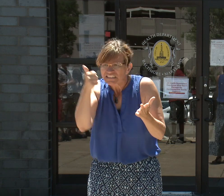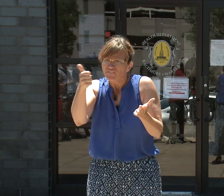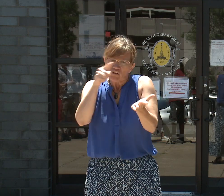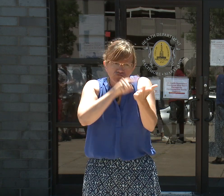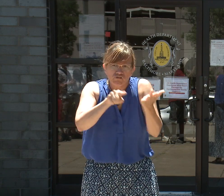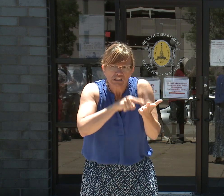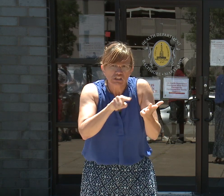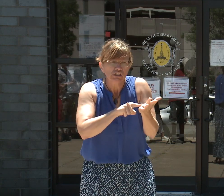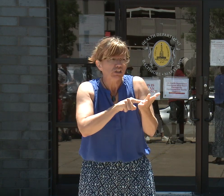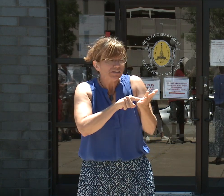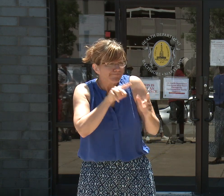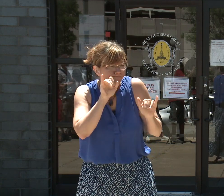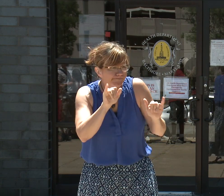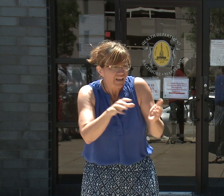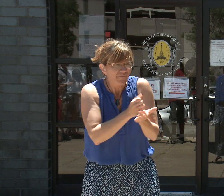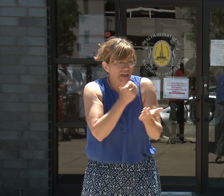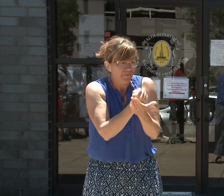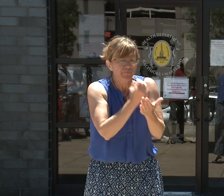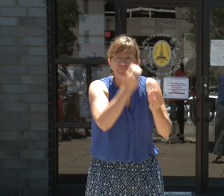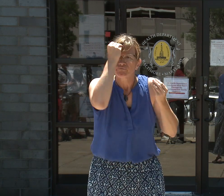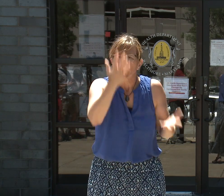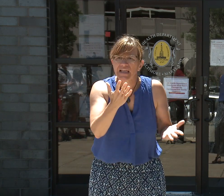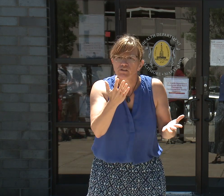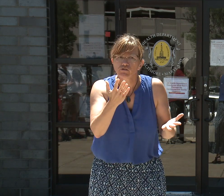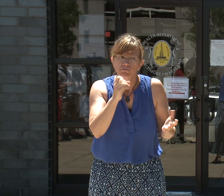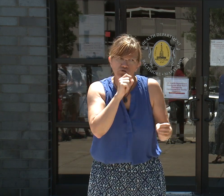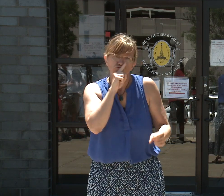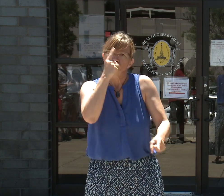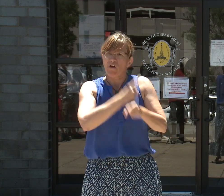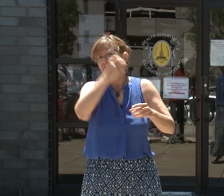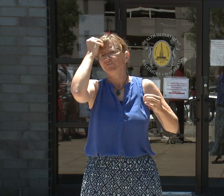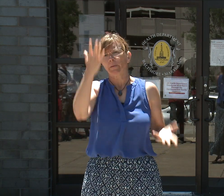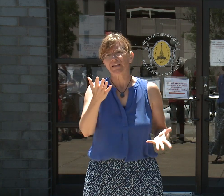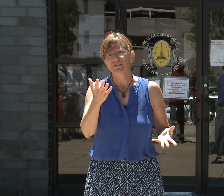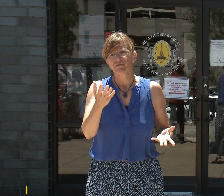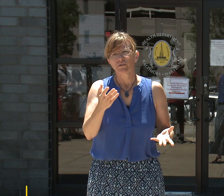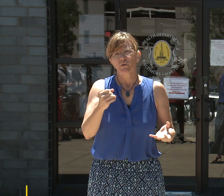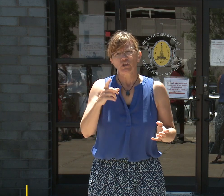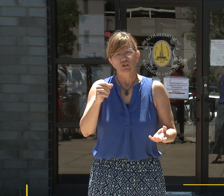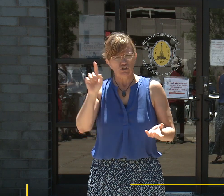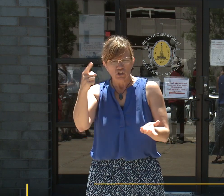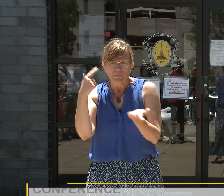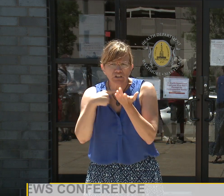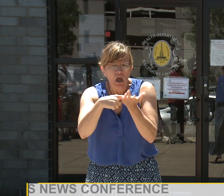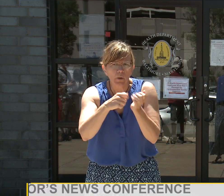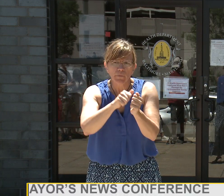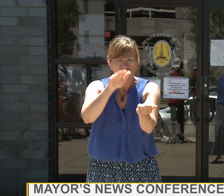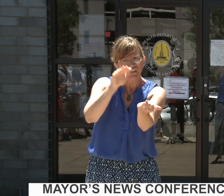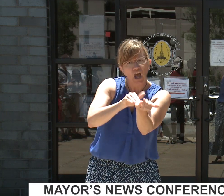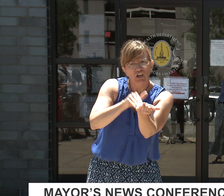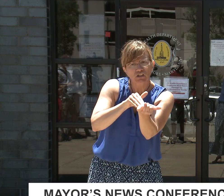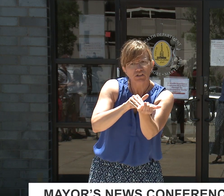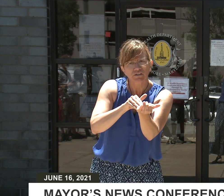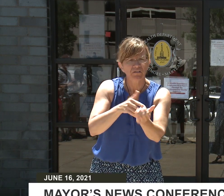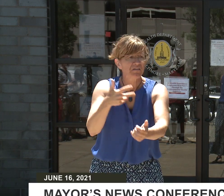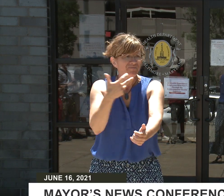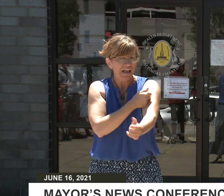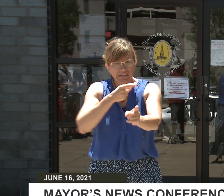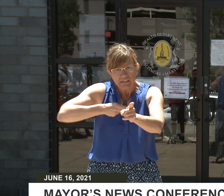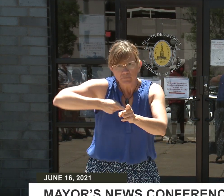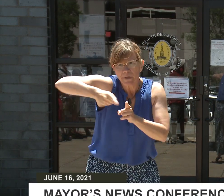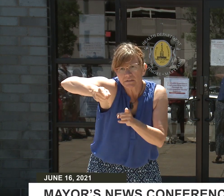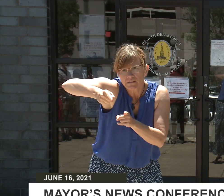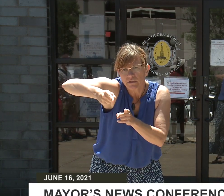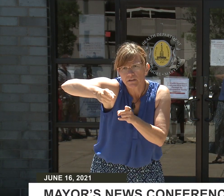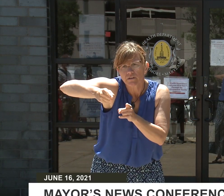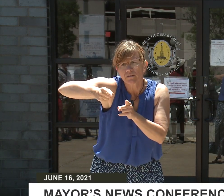from your local healthcare provider or a value vaccine ambassador in your neighborhood. Vaccines are a safe and effective way to